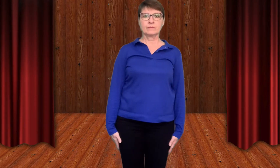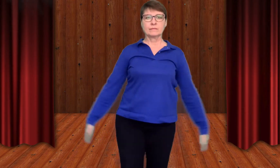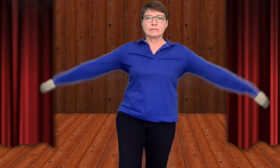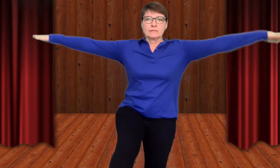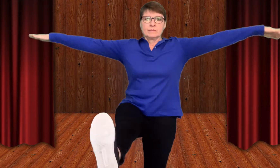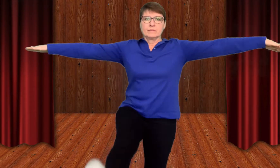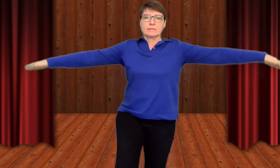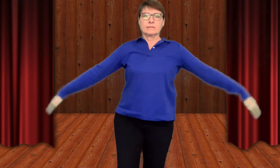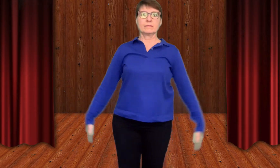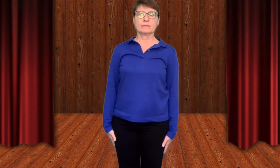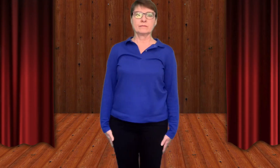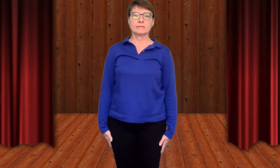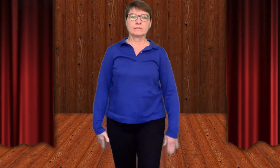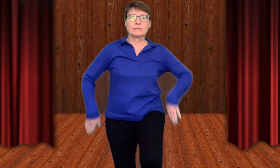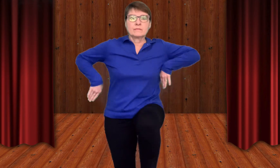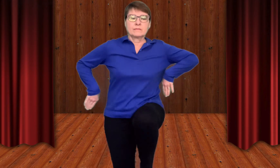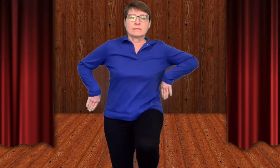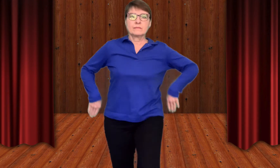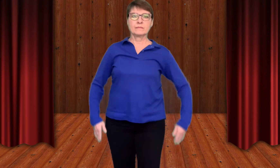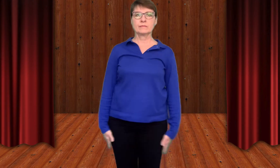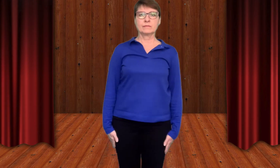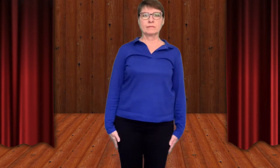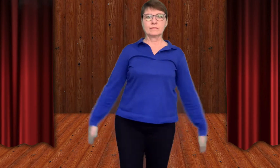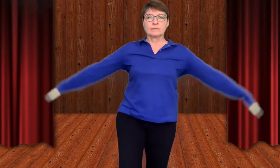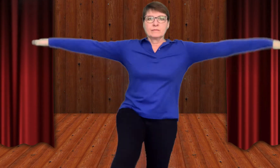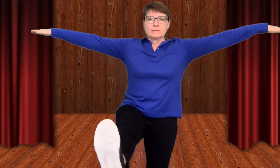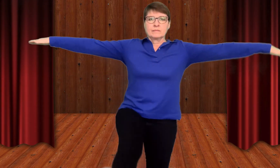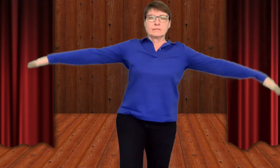Keep and over repeating just like a machine.